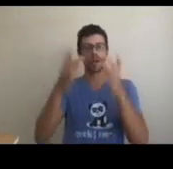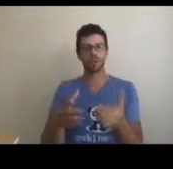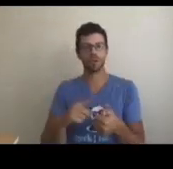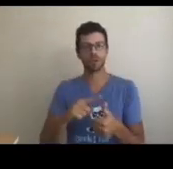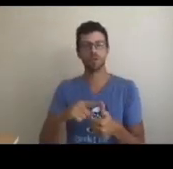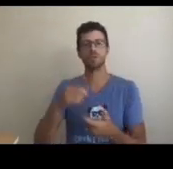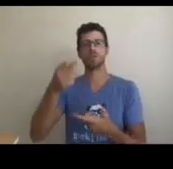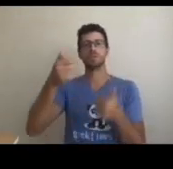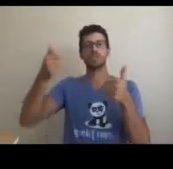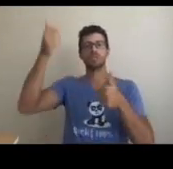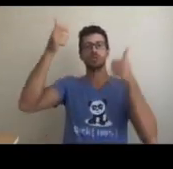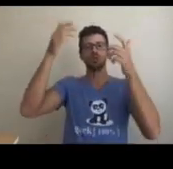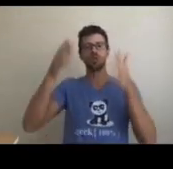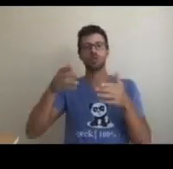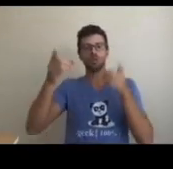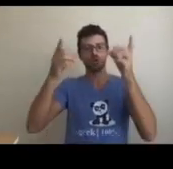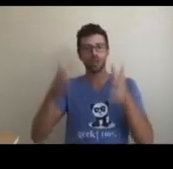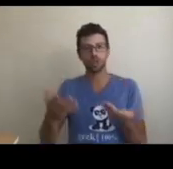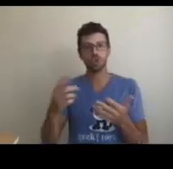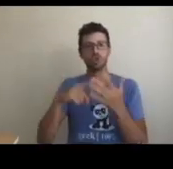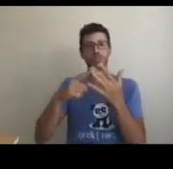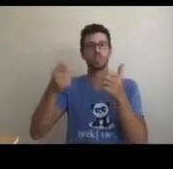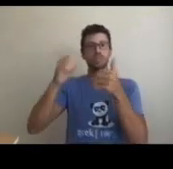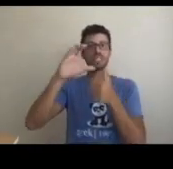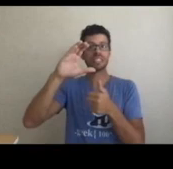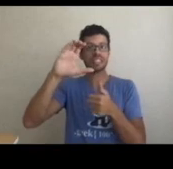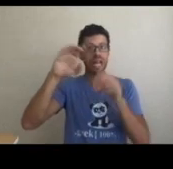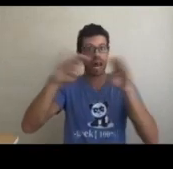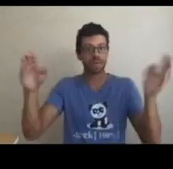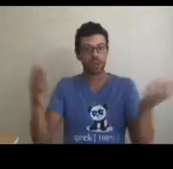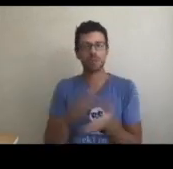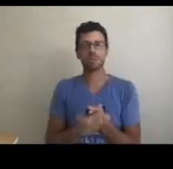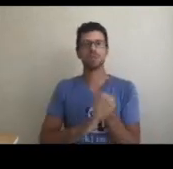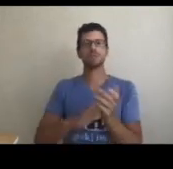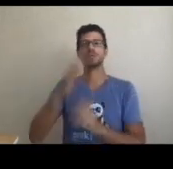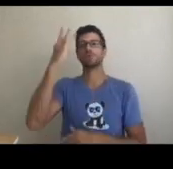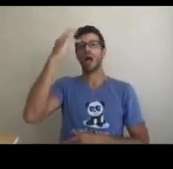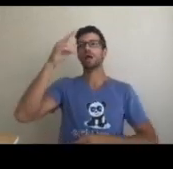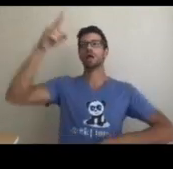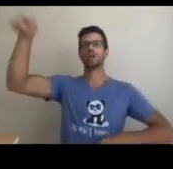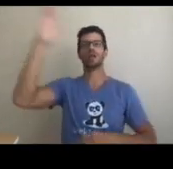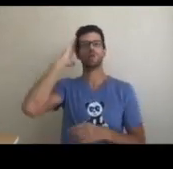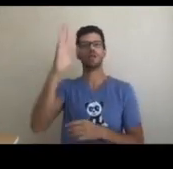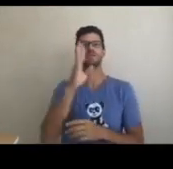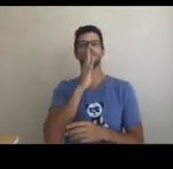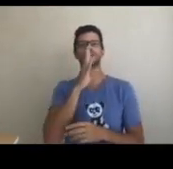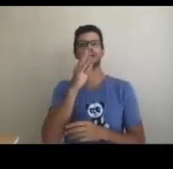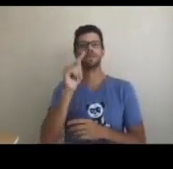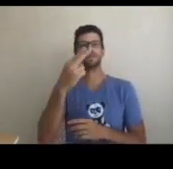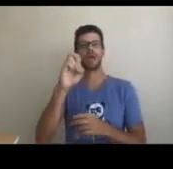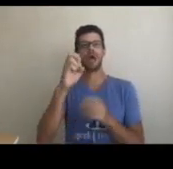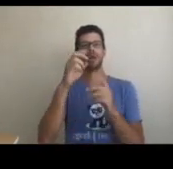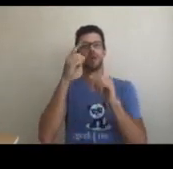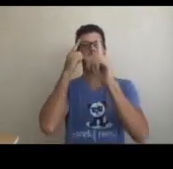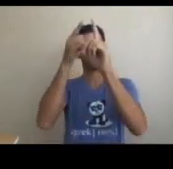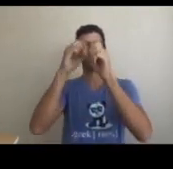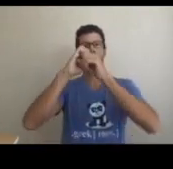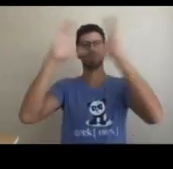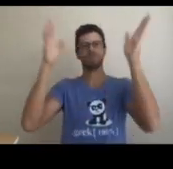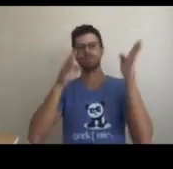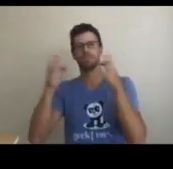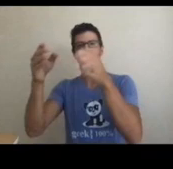With all of that, it is very important to have executive support from managers, directors, and even the C-suite level of the company.